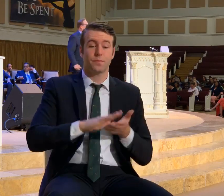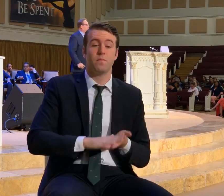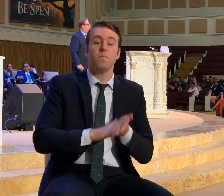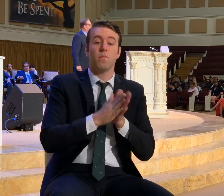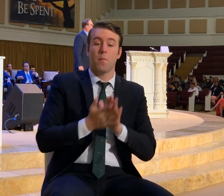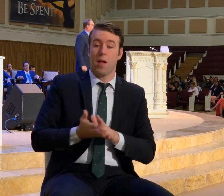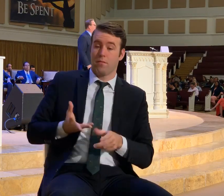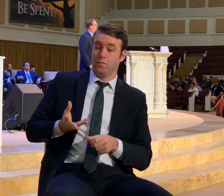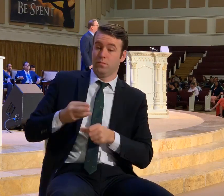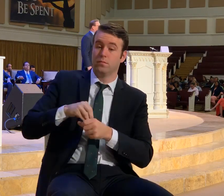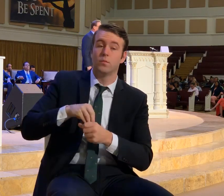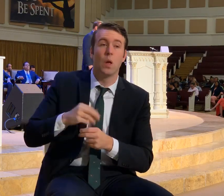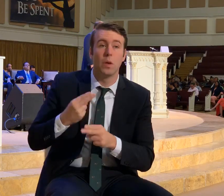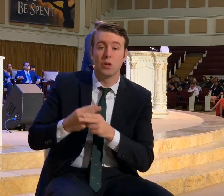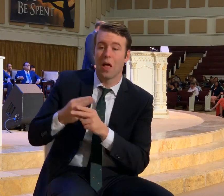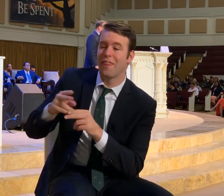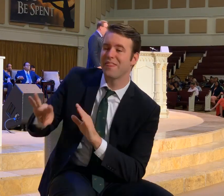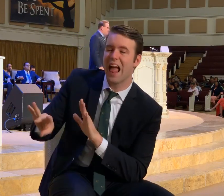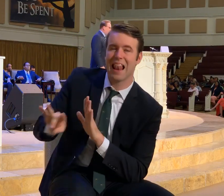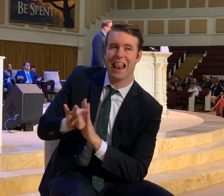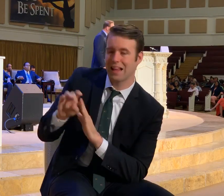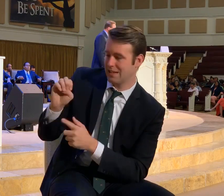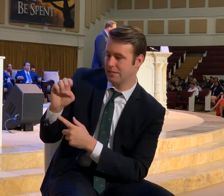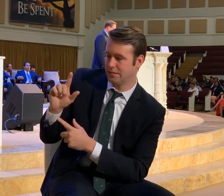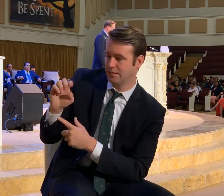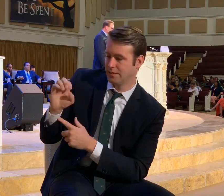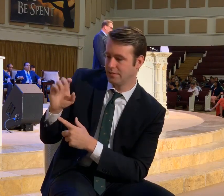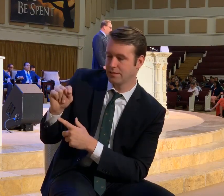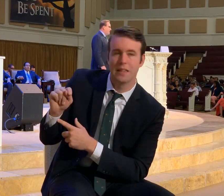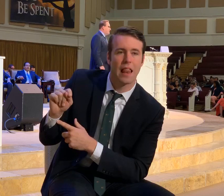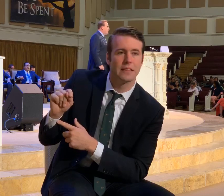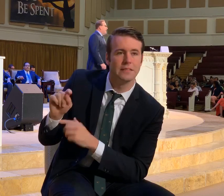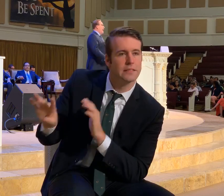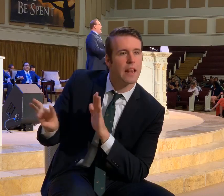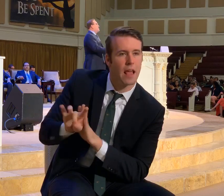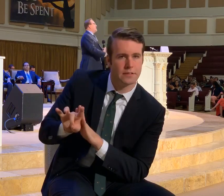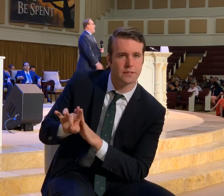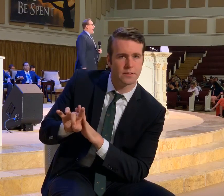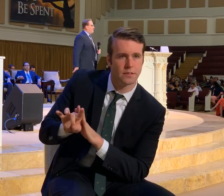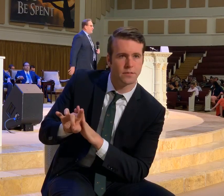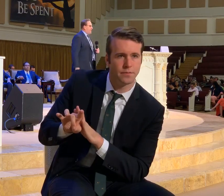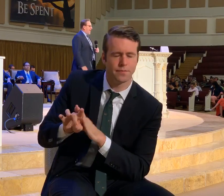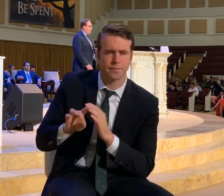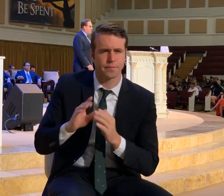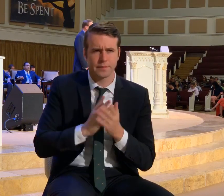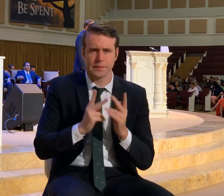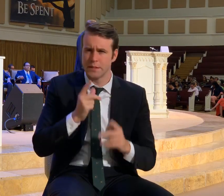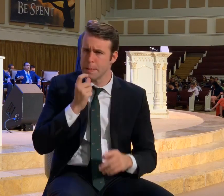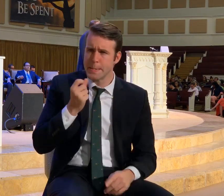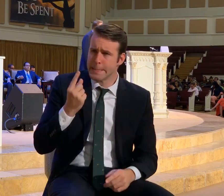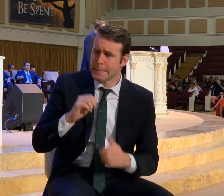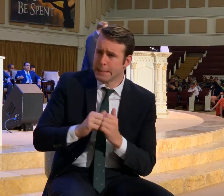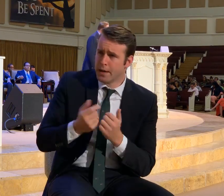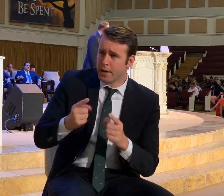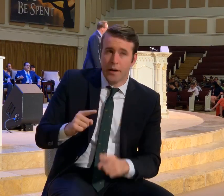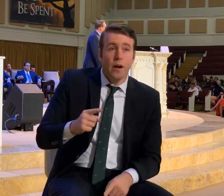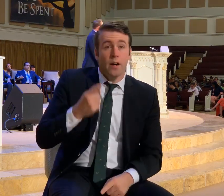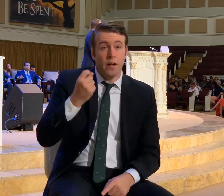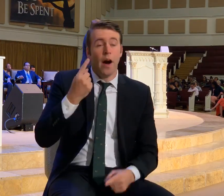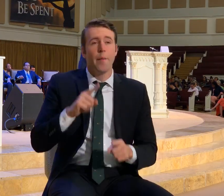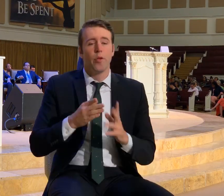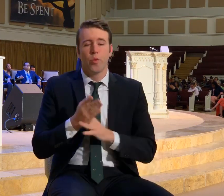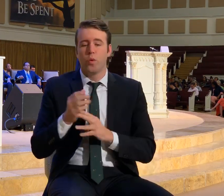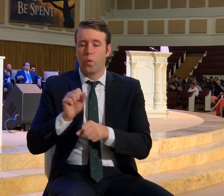of what is called the election. Everybody say the elect. The elect. How does that happen? That happens through the work